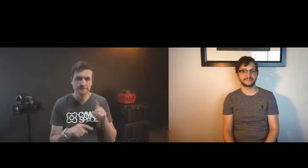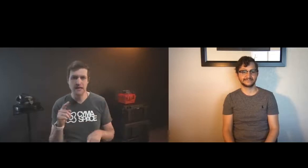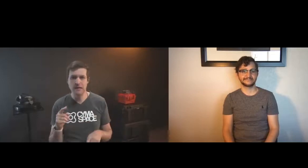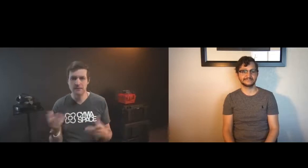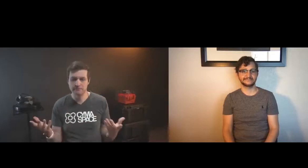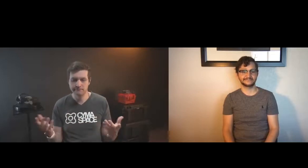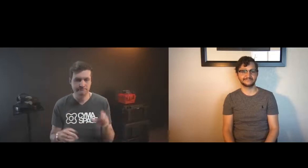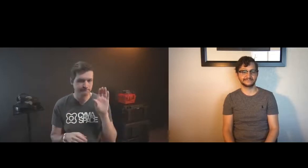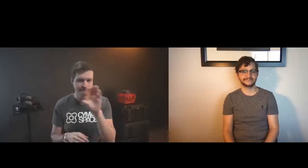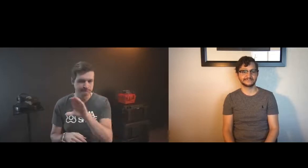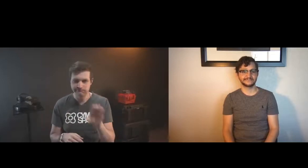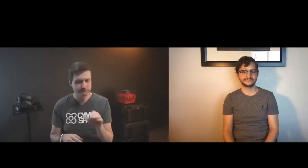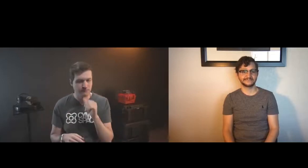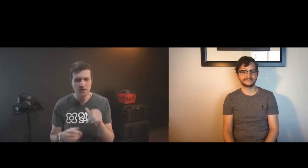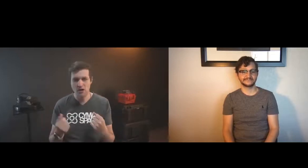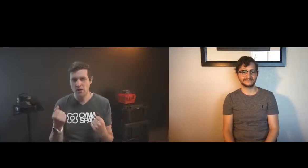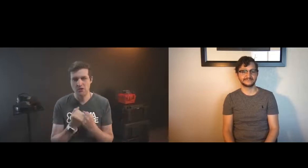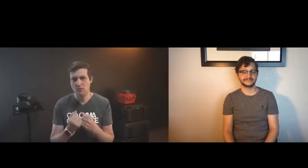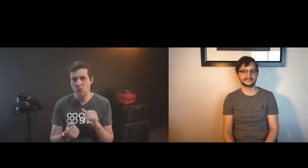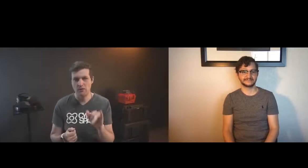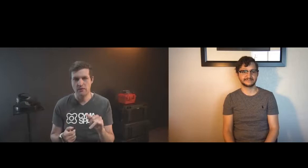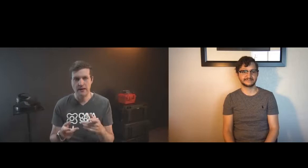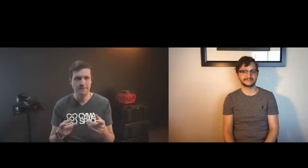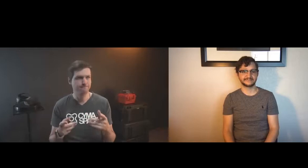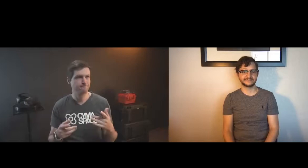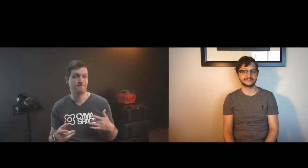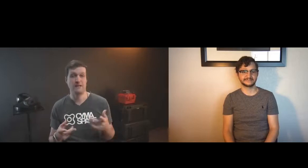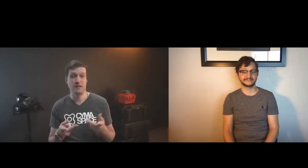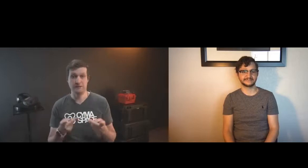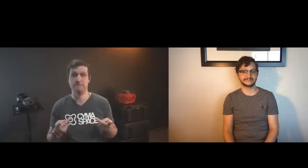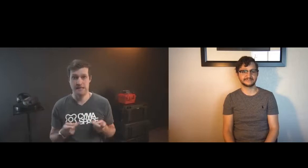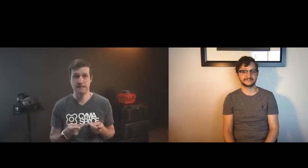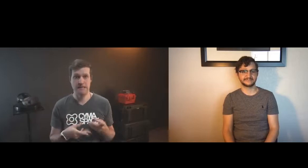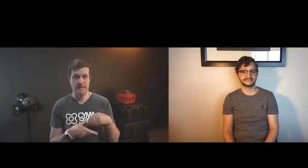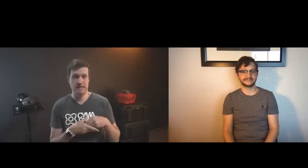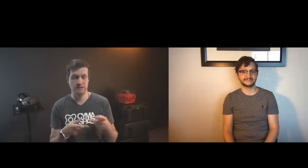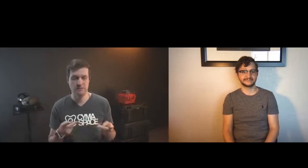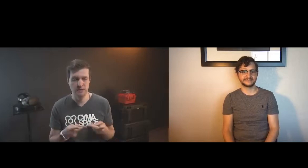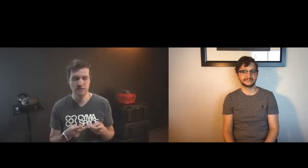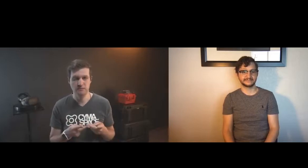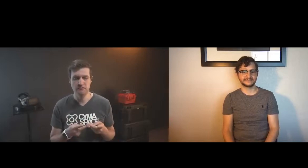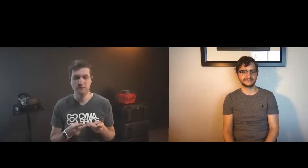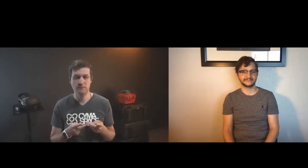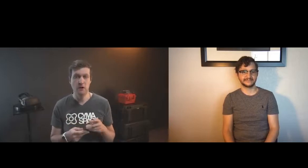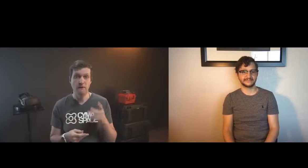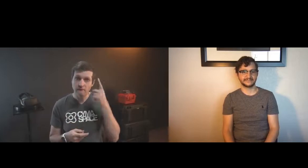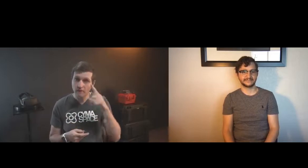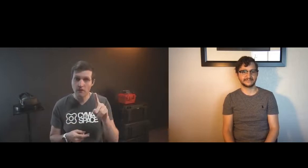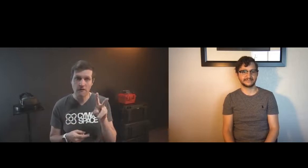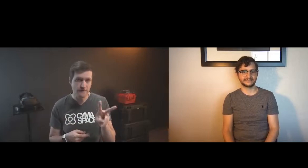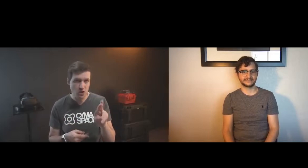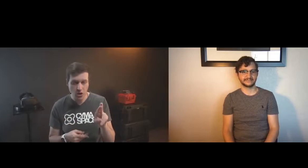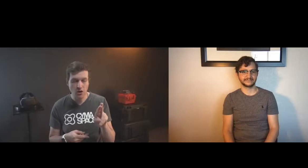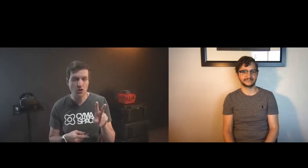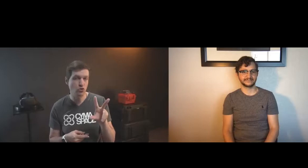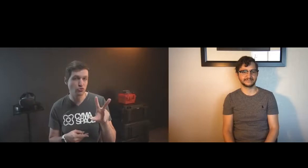i want to be able to reference people in a physical space like i would in an actual physical space in the digital realm and